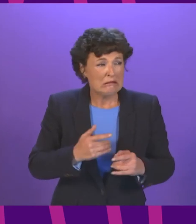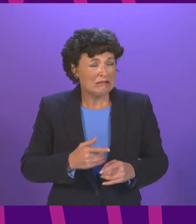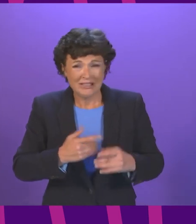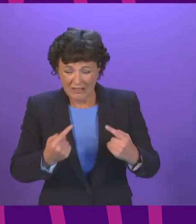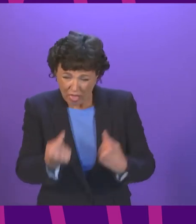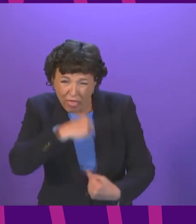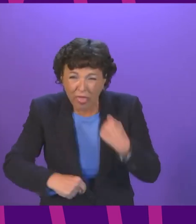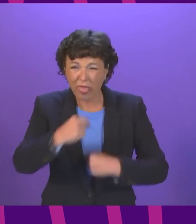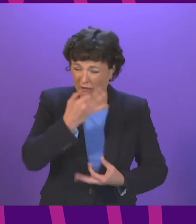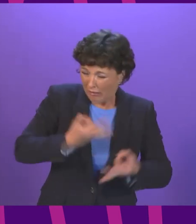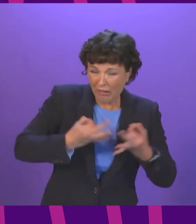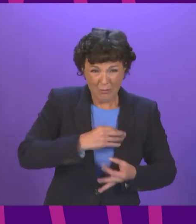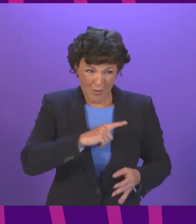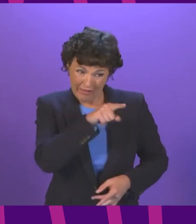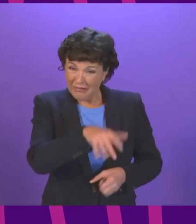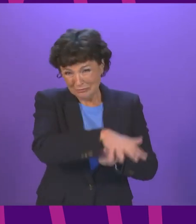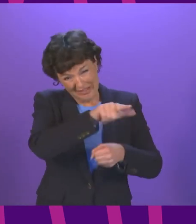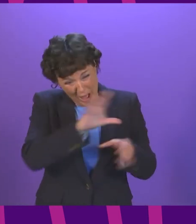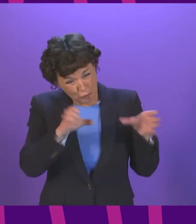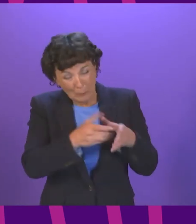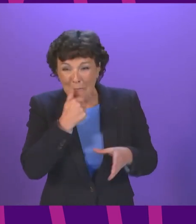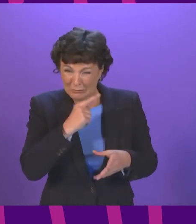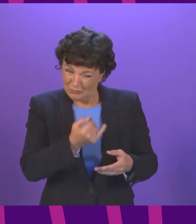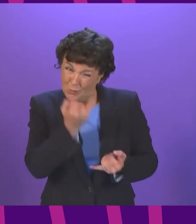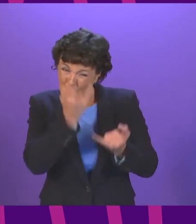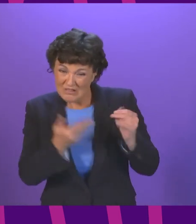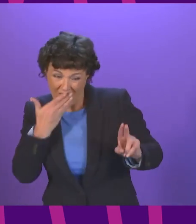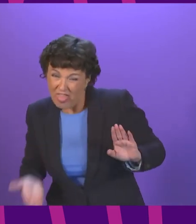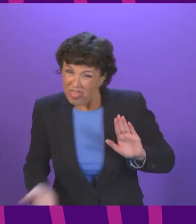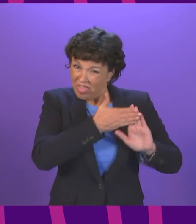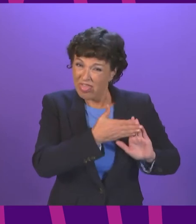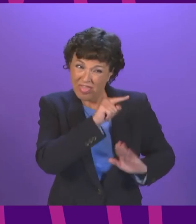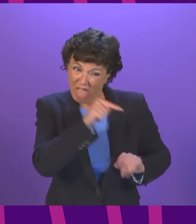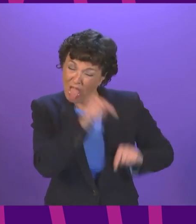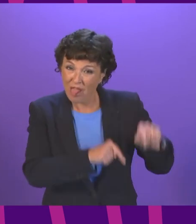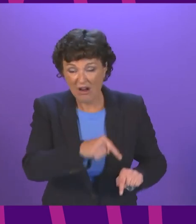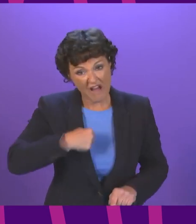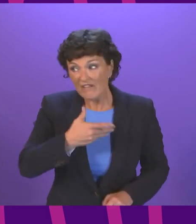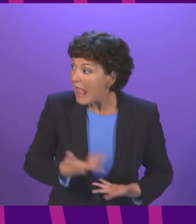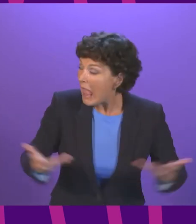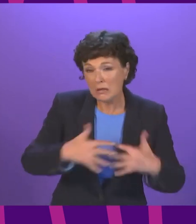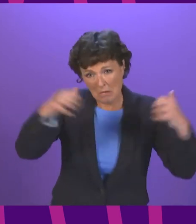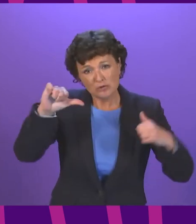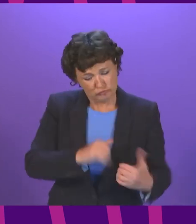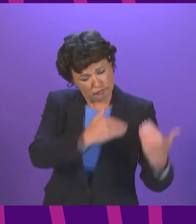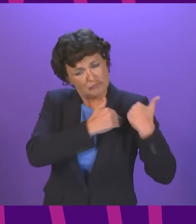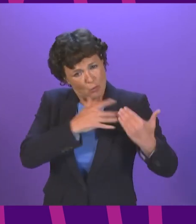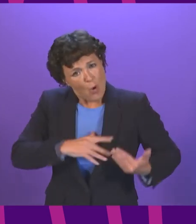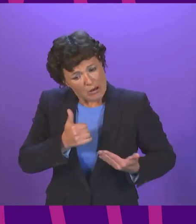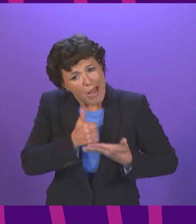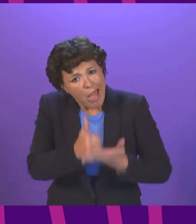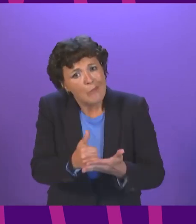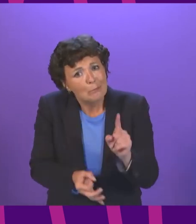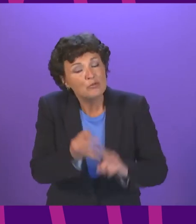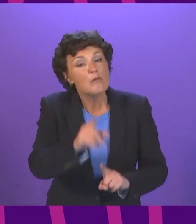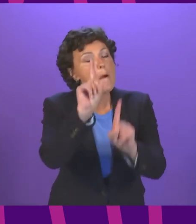minorities in our society. I think that is something any Parliament should feel a responsibility to do. But what it will